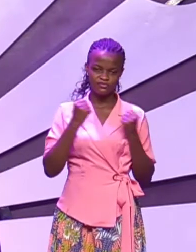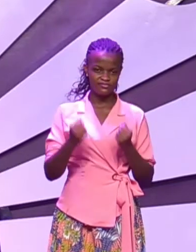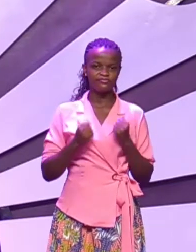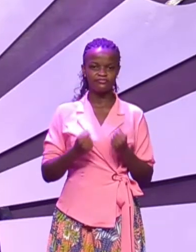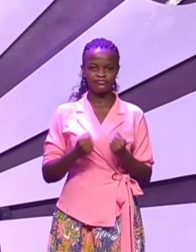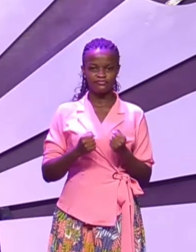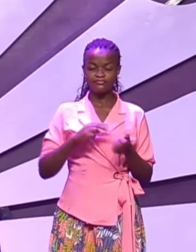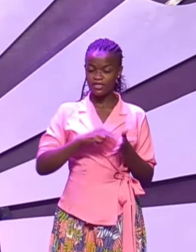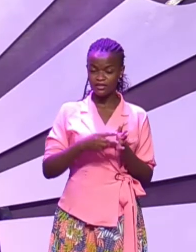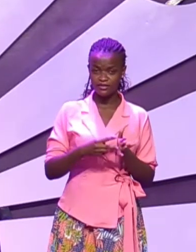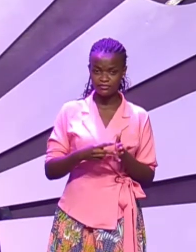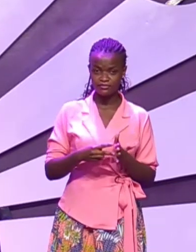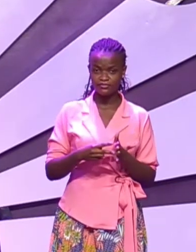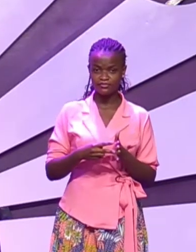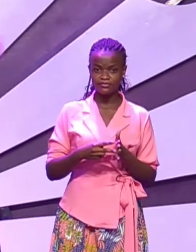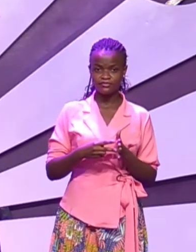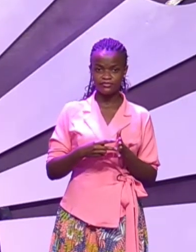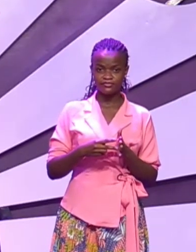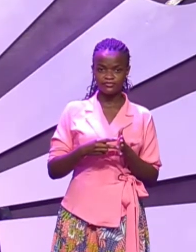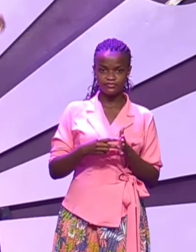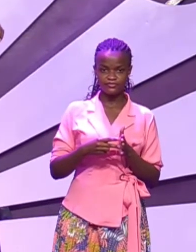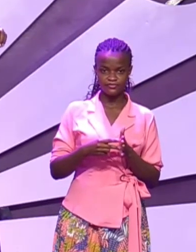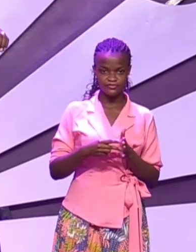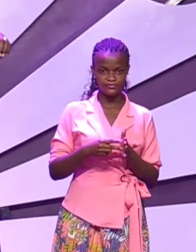means Javan come